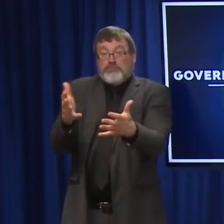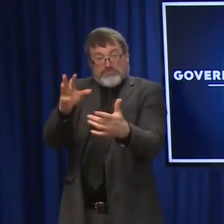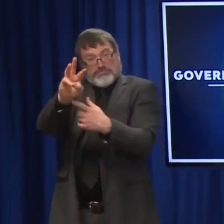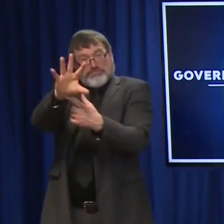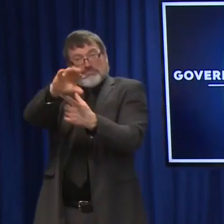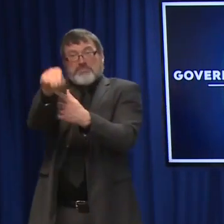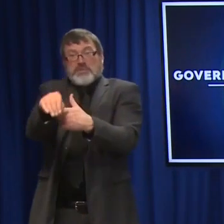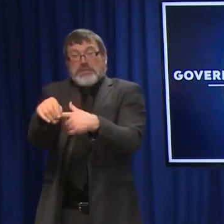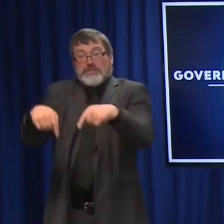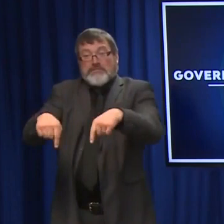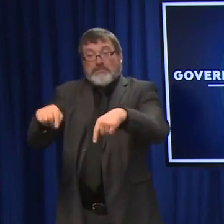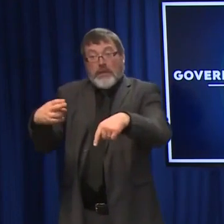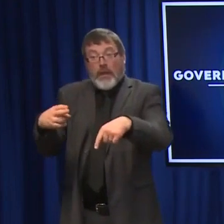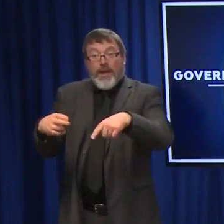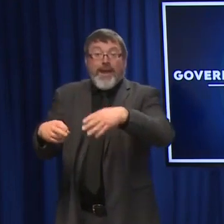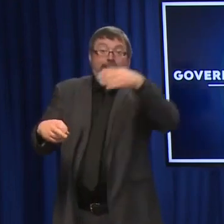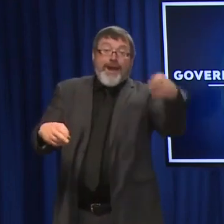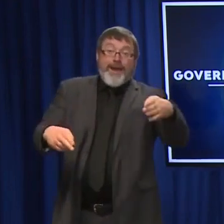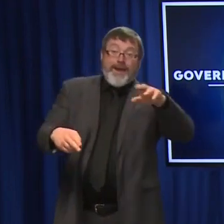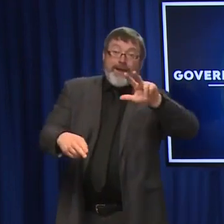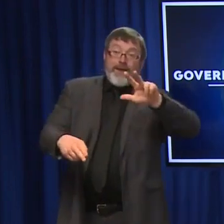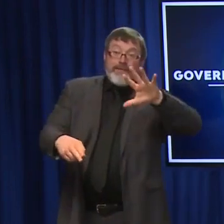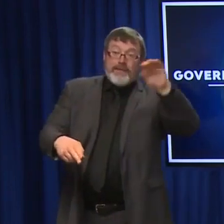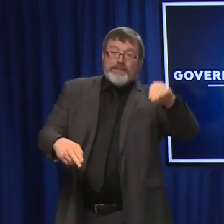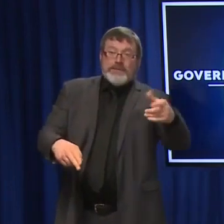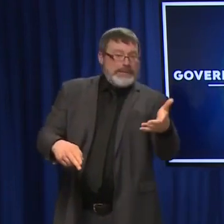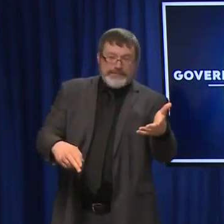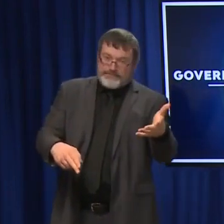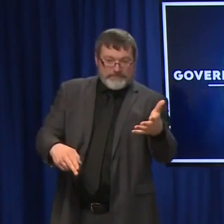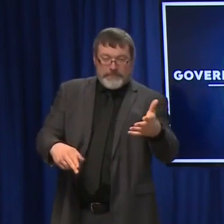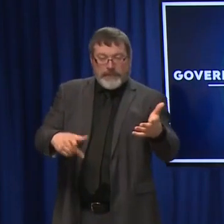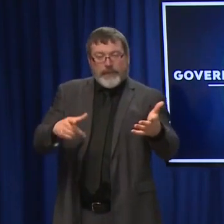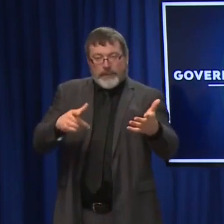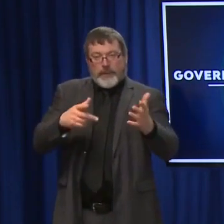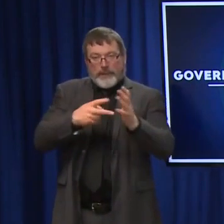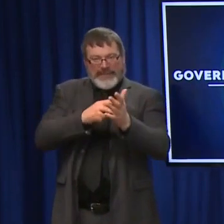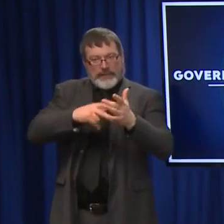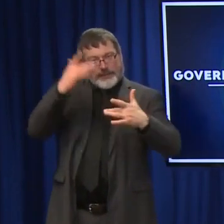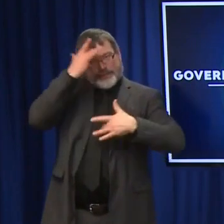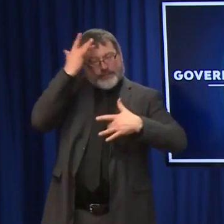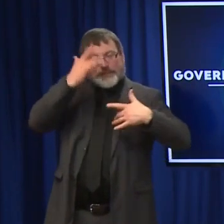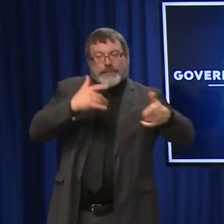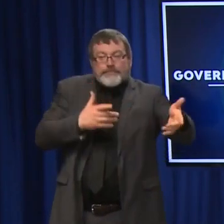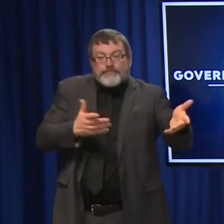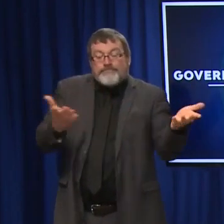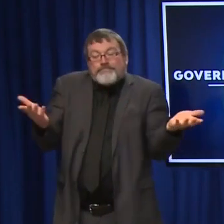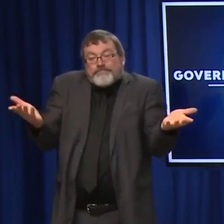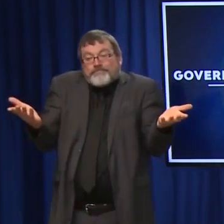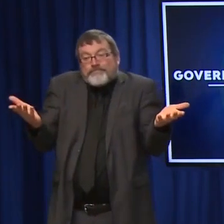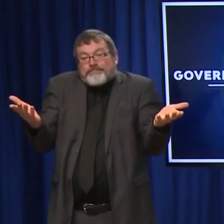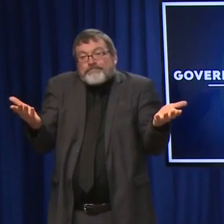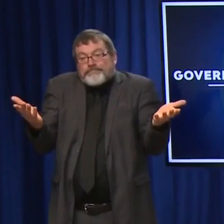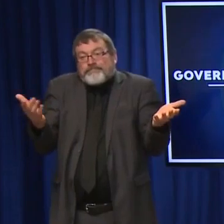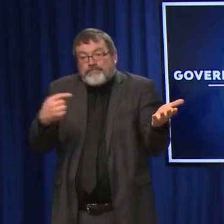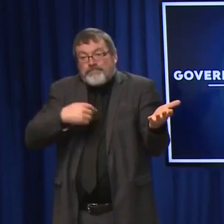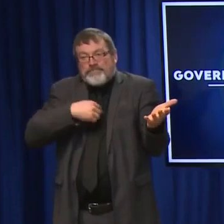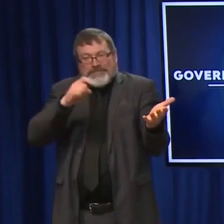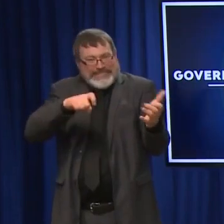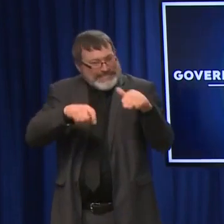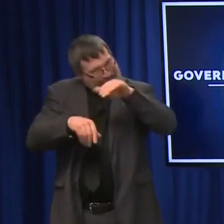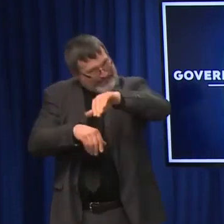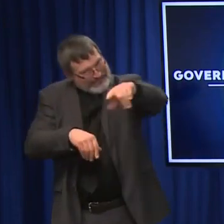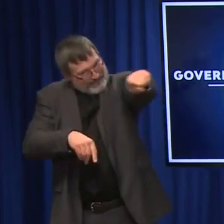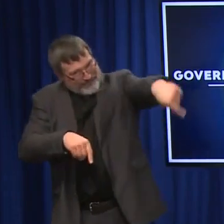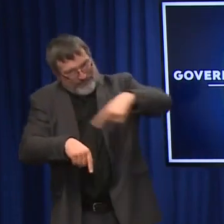So vaccines are having an effect, we believe. But there's still work to be done getting people vaccinated, certainly getting people booster doses.